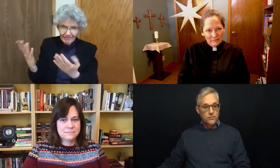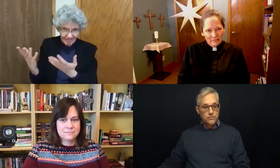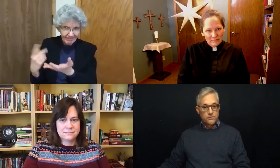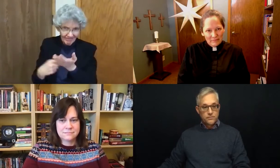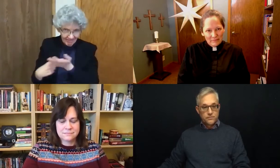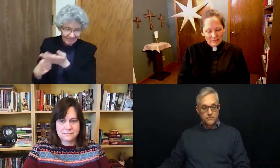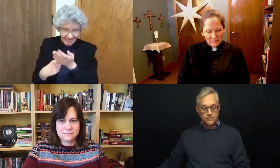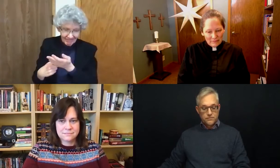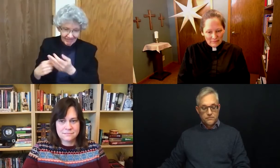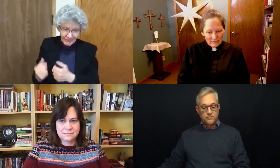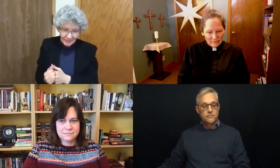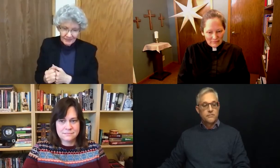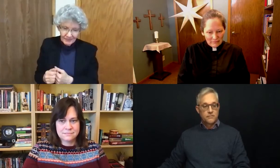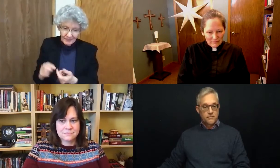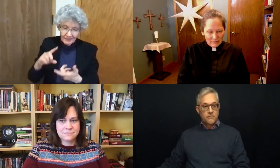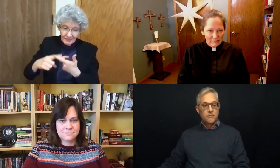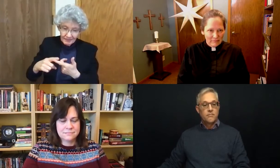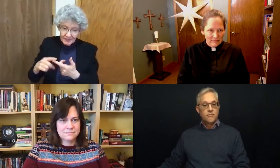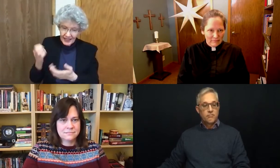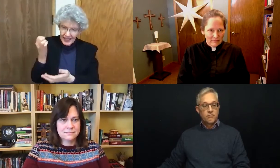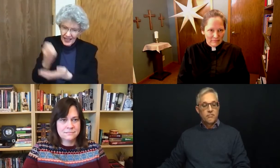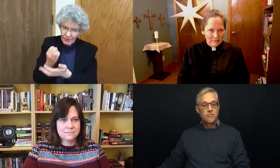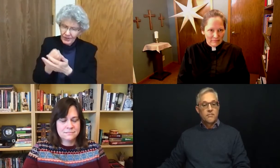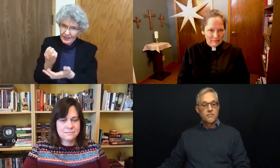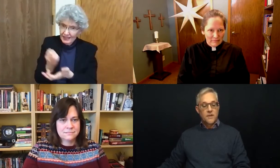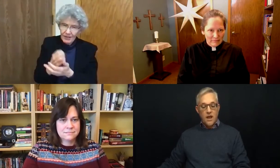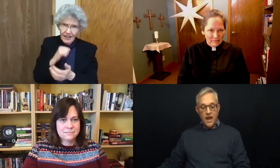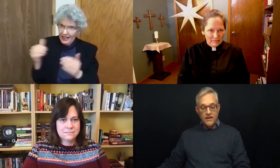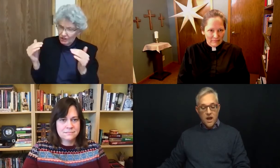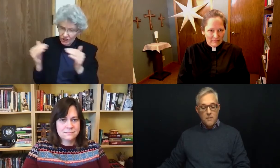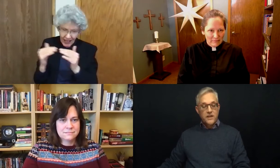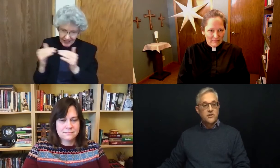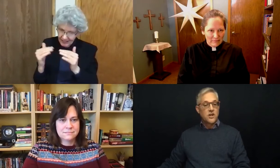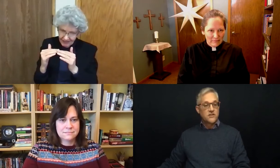economic injustice,